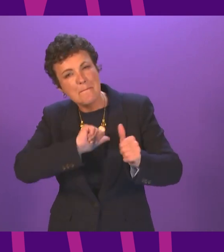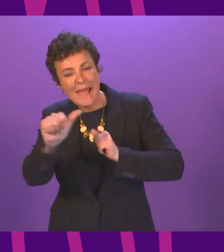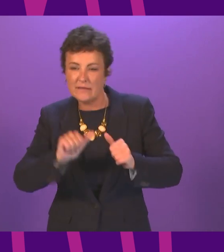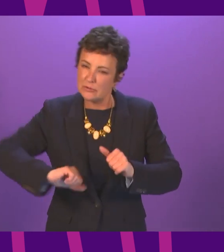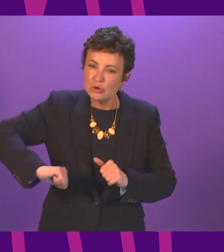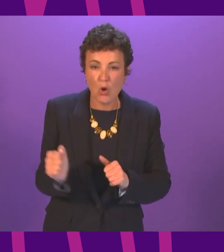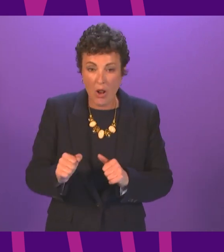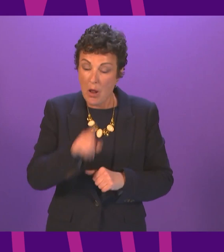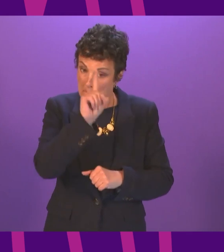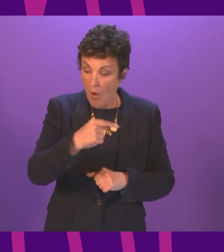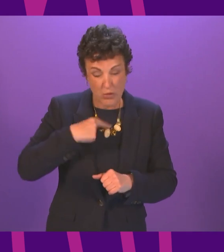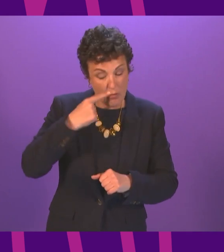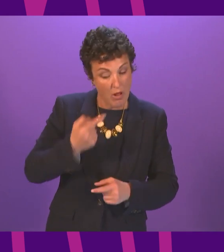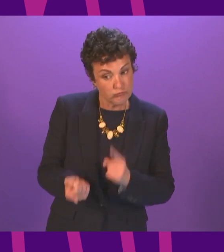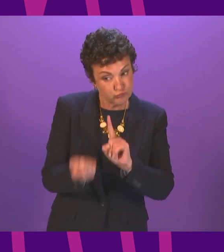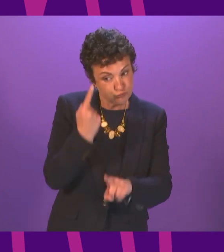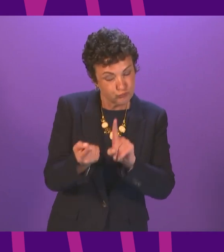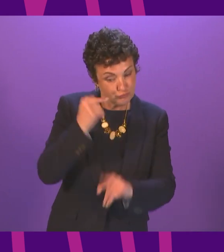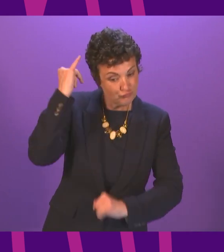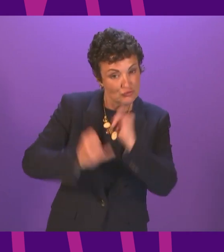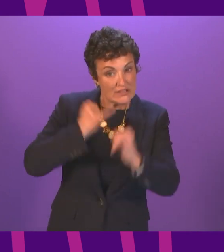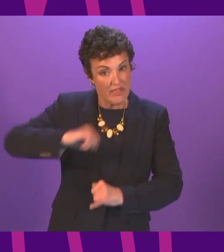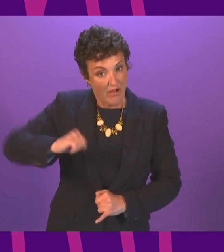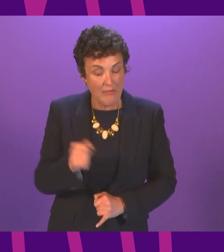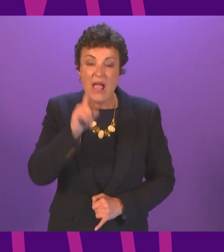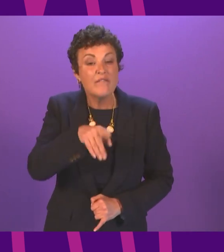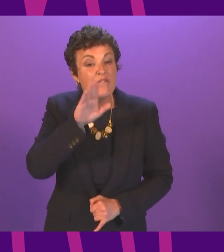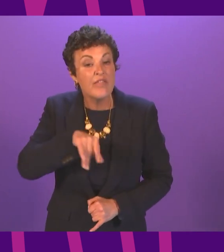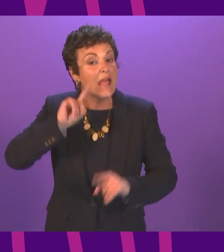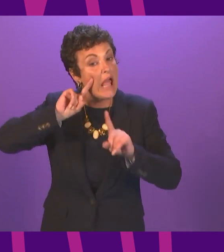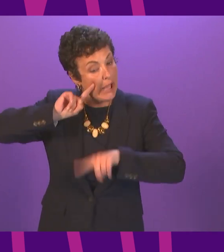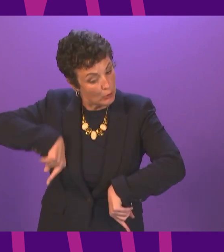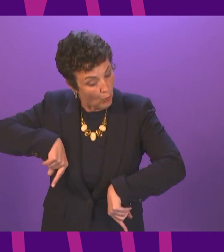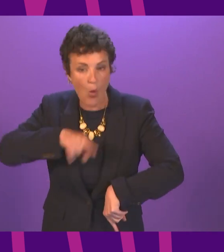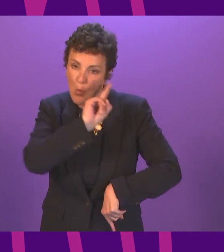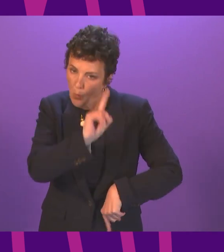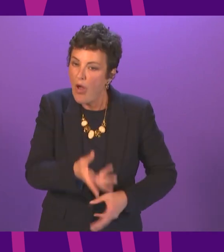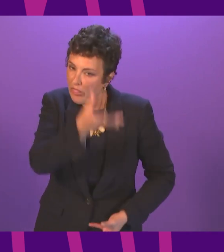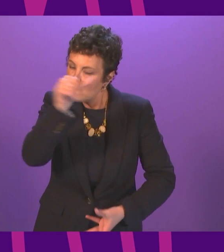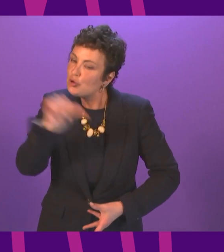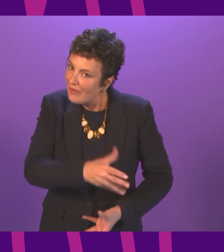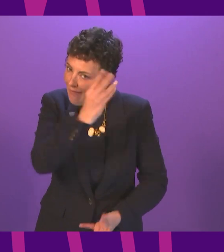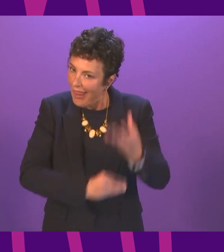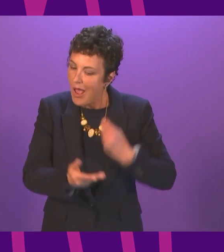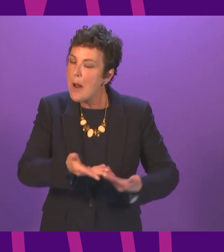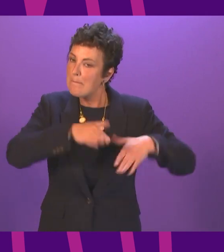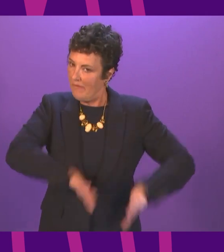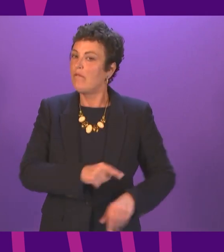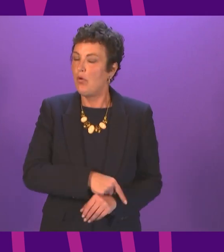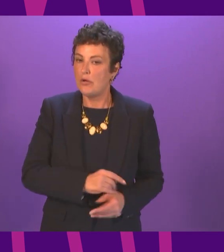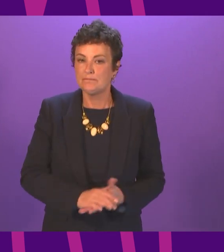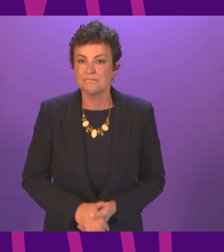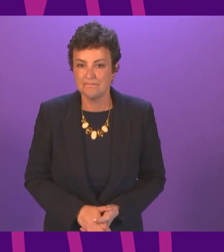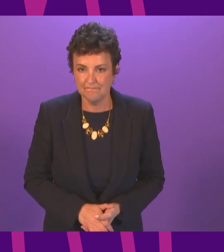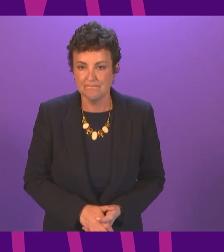will be critical of the government if they fail to heed the lessons that they need to learn about our recovery